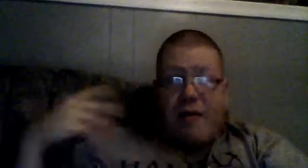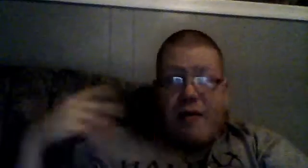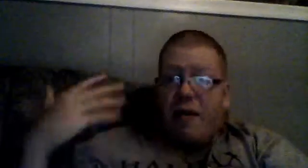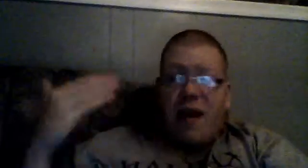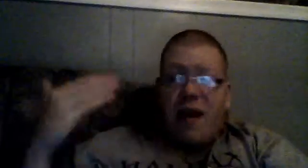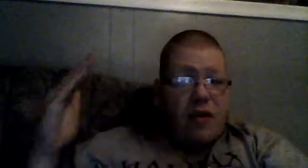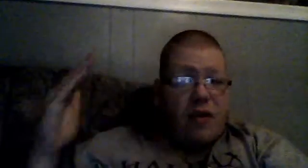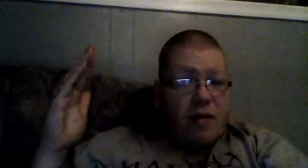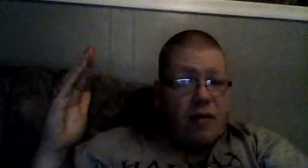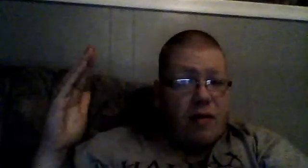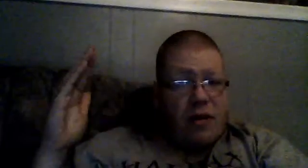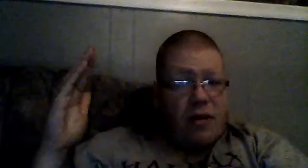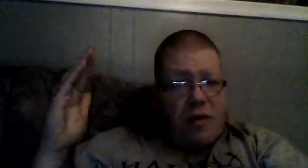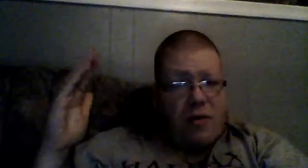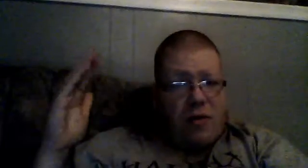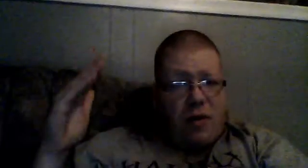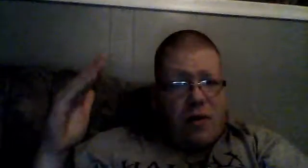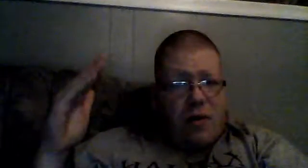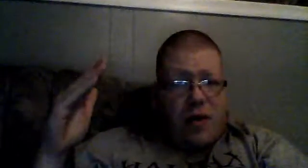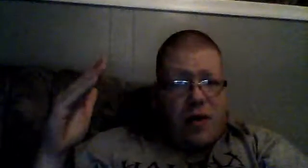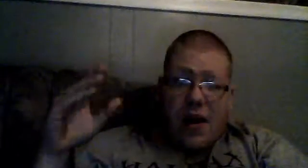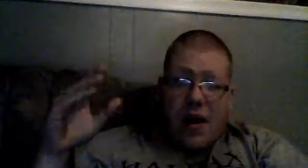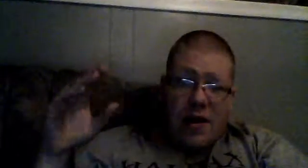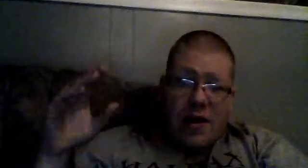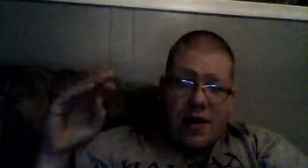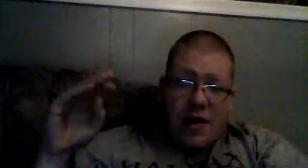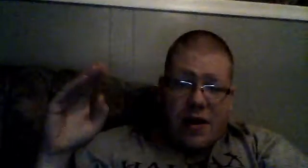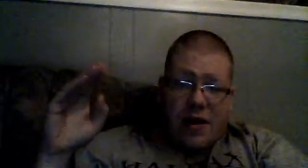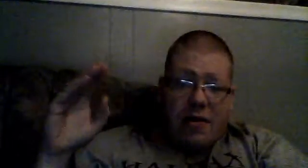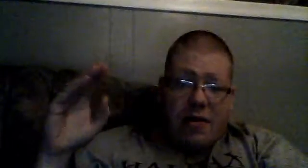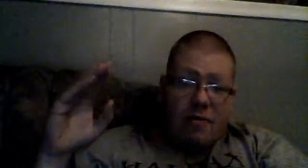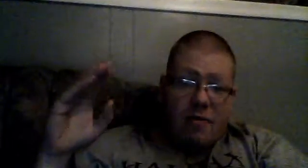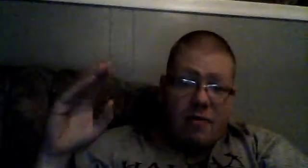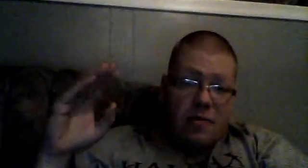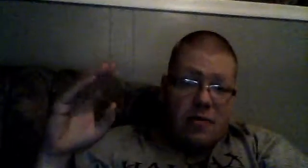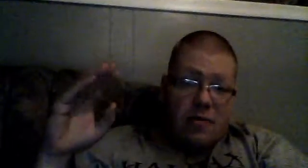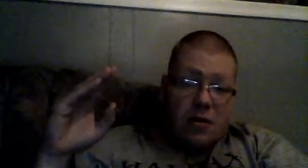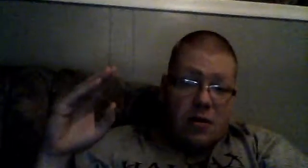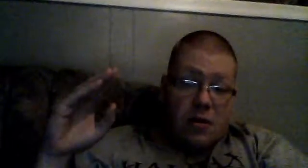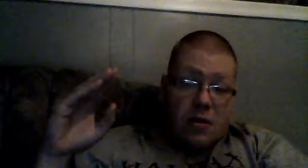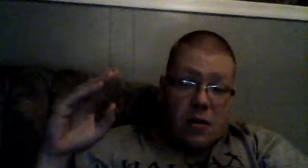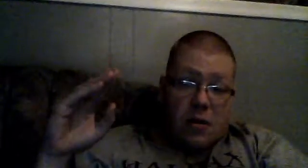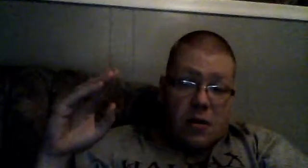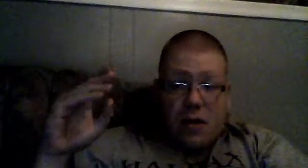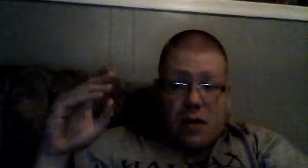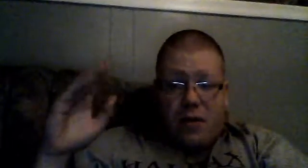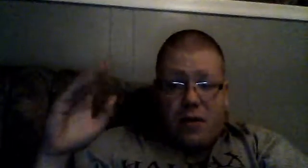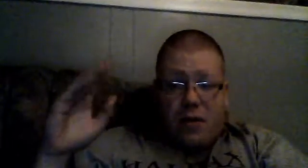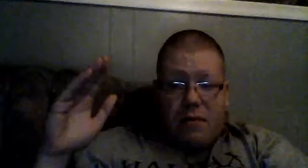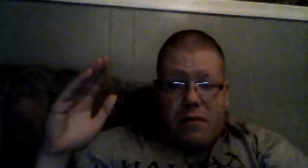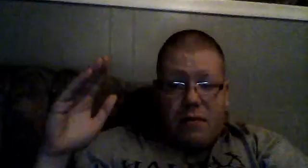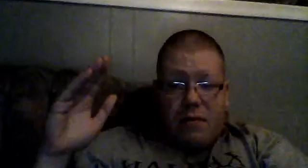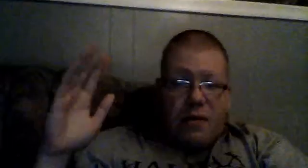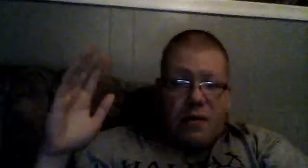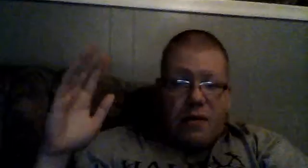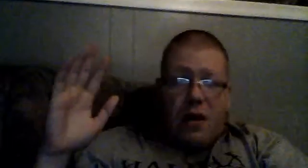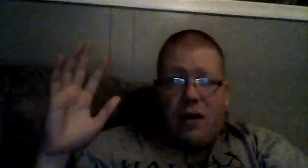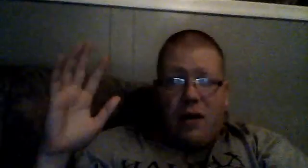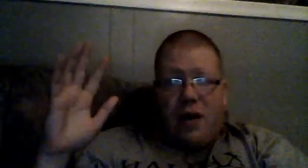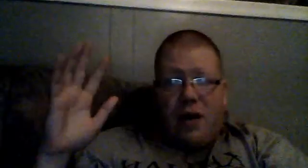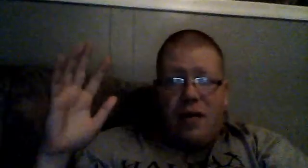the Kardashians, the only reason why they are getting, uh, all this,